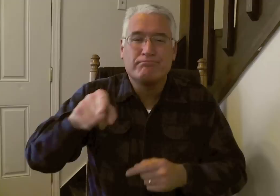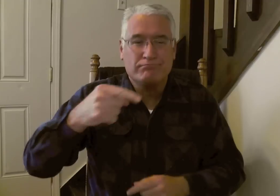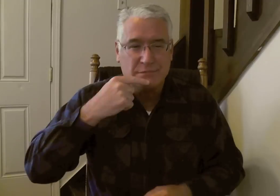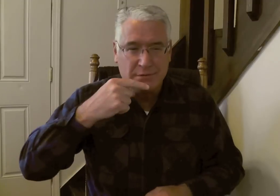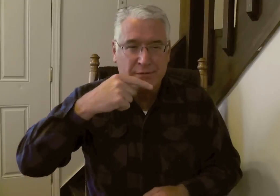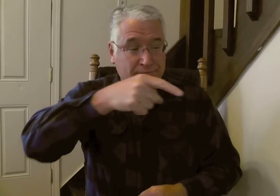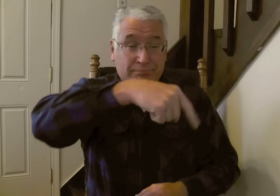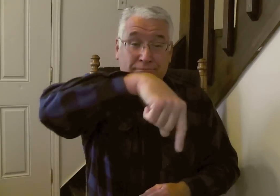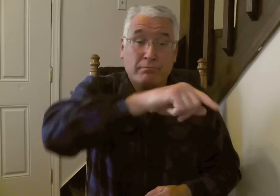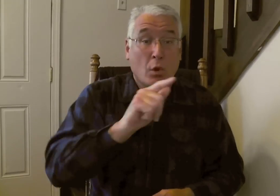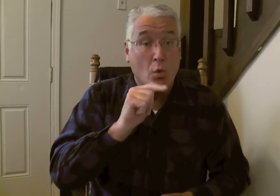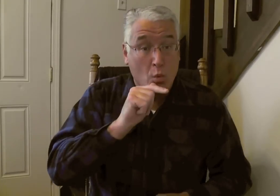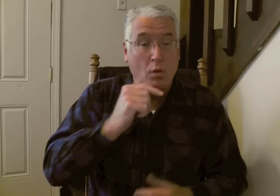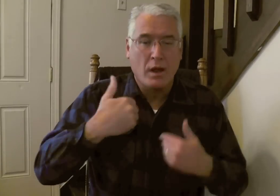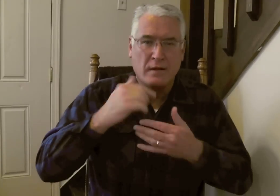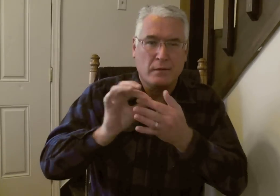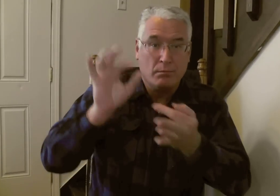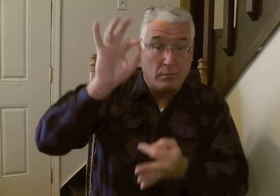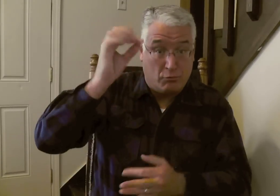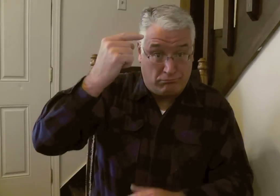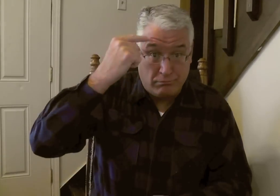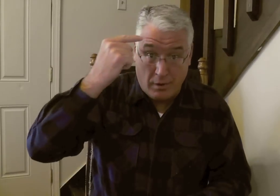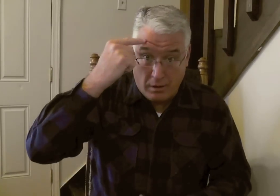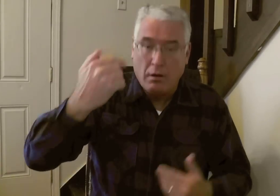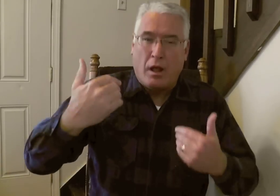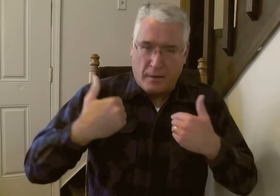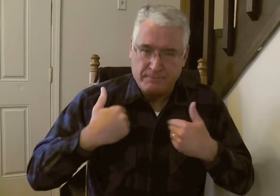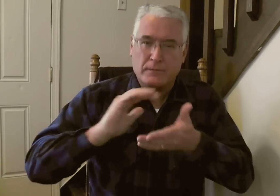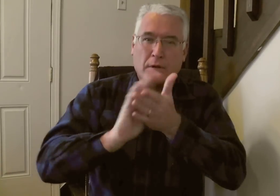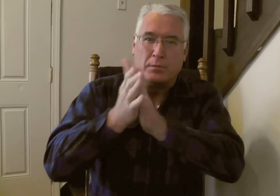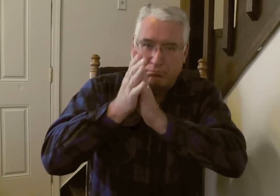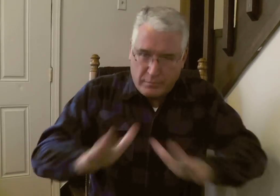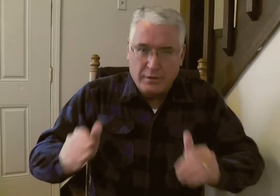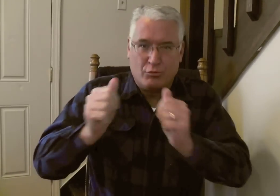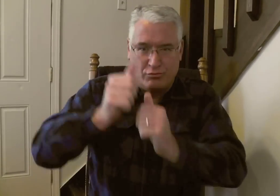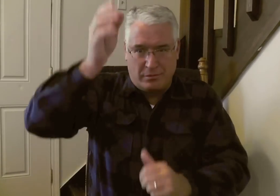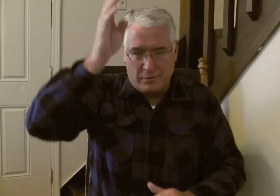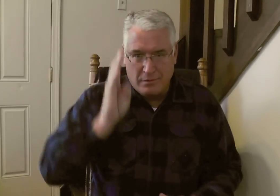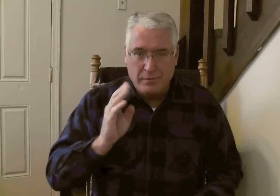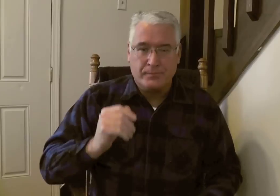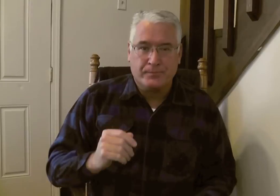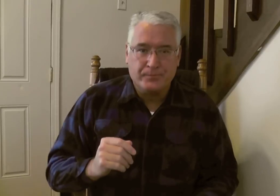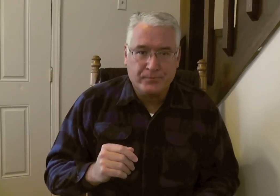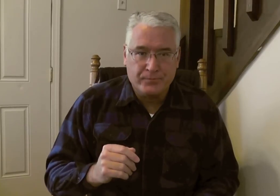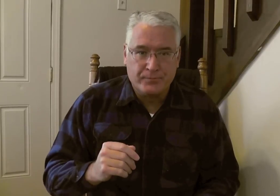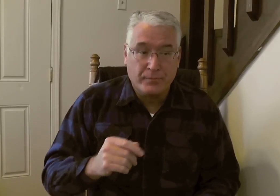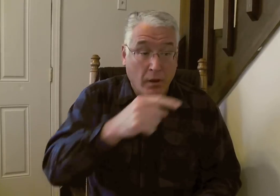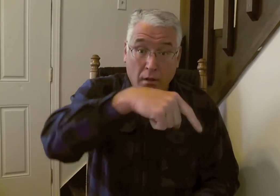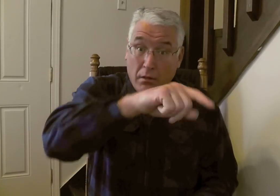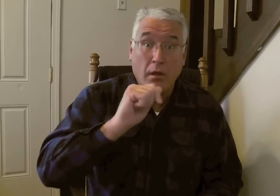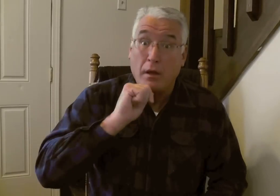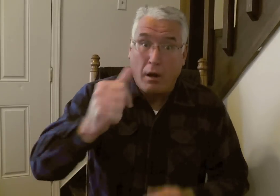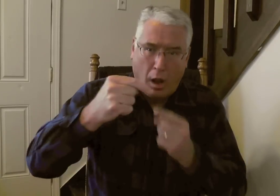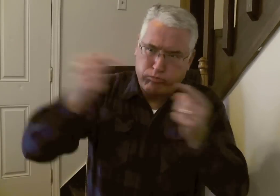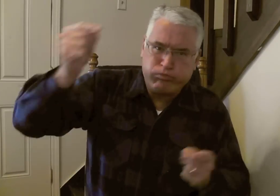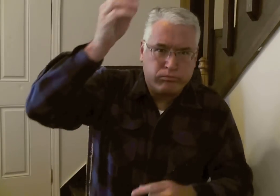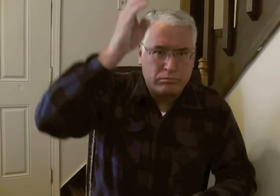when he says that those who have spiritual minds have peace with God. They do not